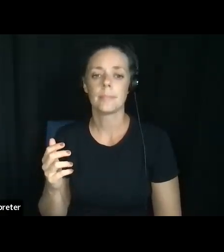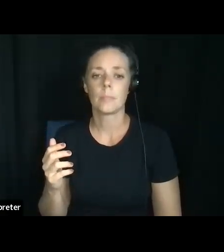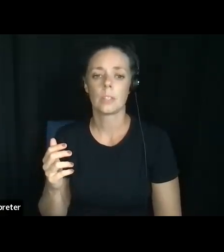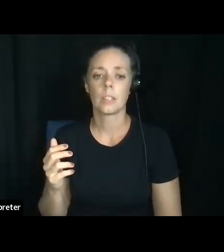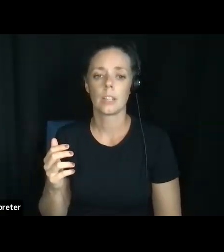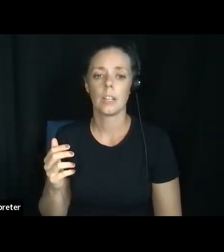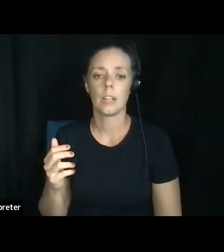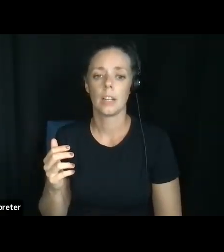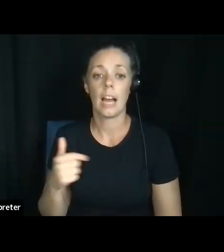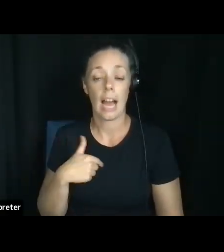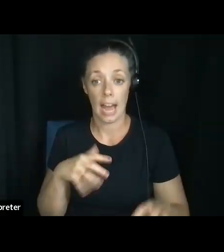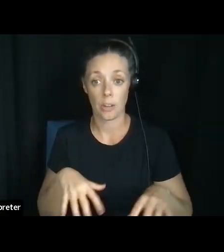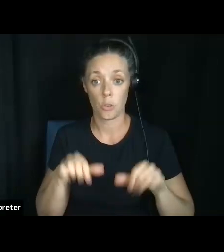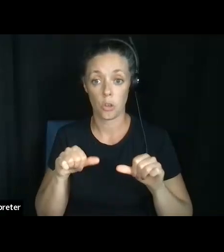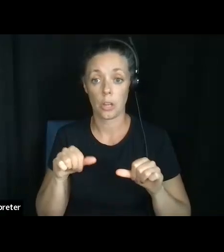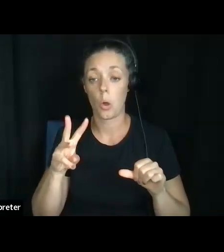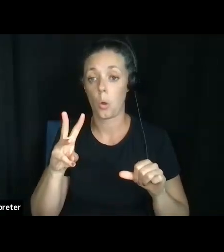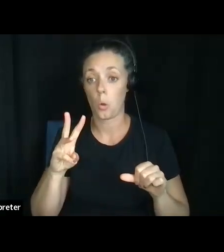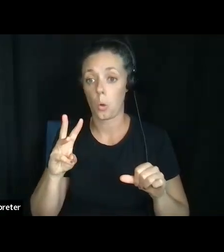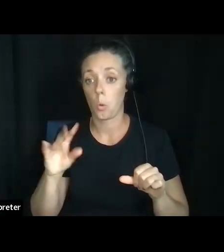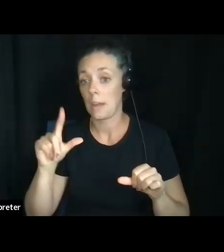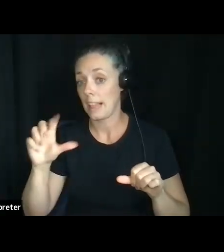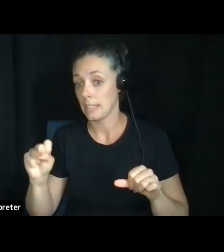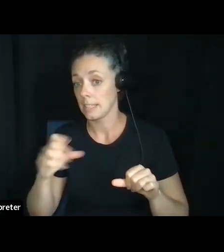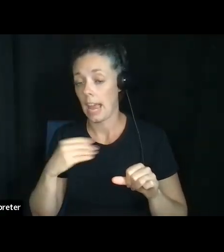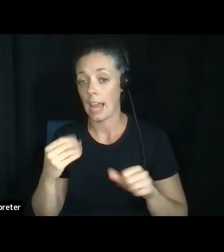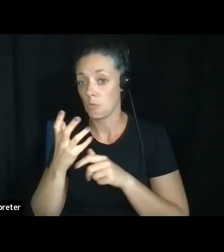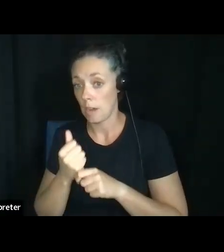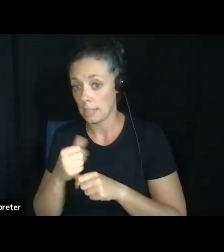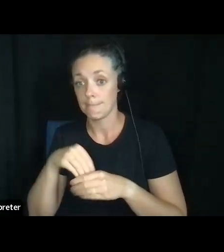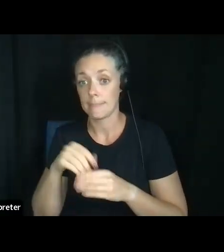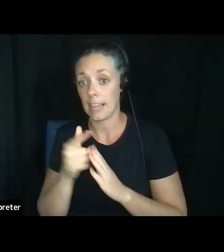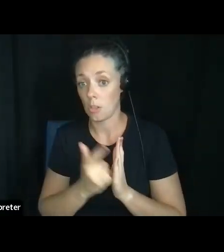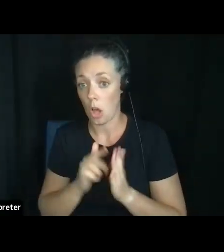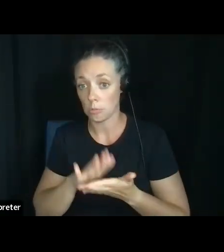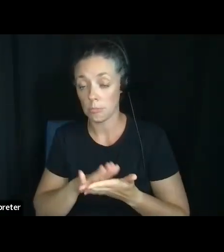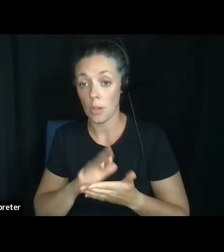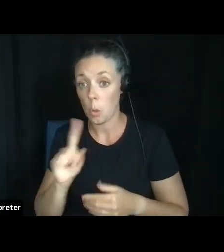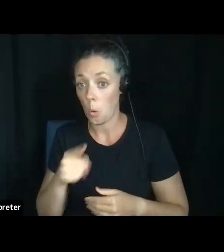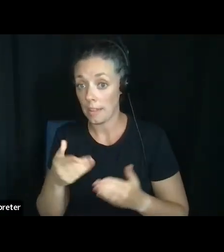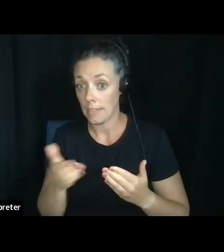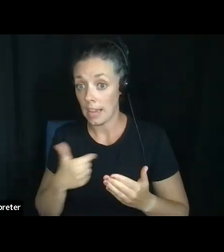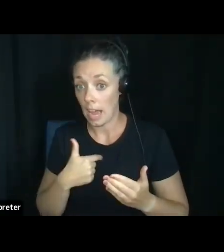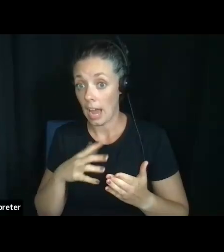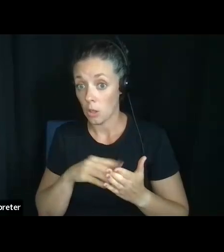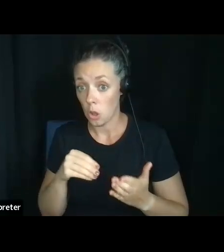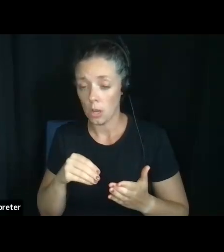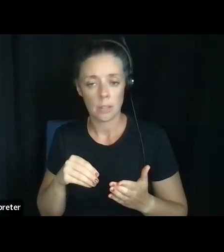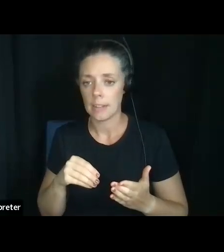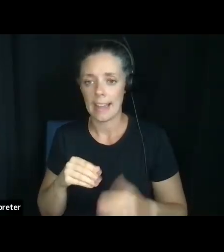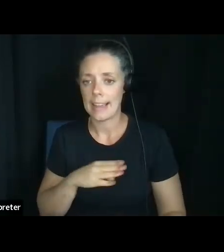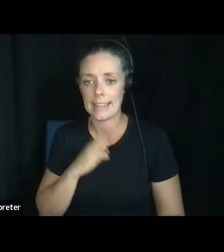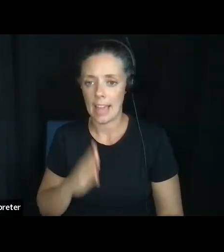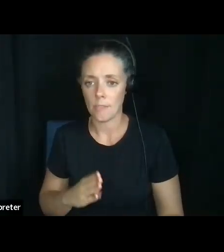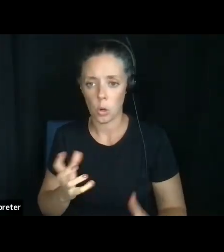in law school. The only thing I learned is that I never, ever want to do anything dealing with